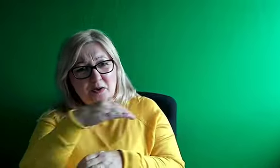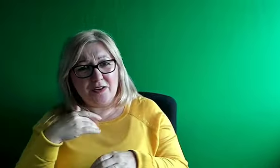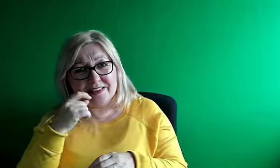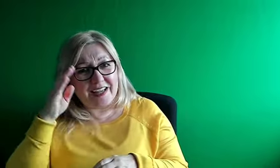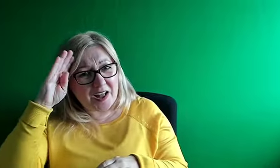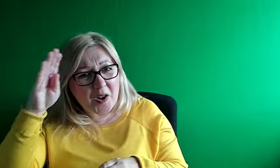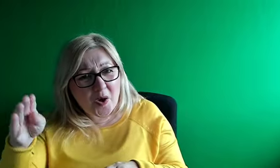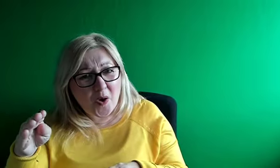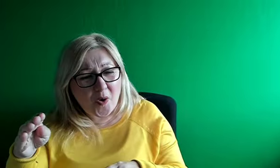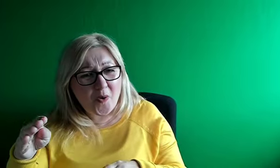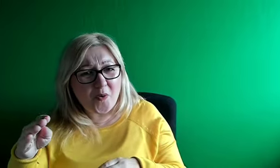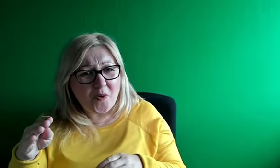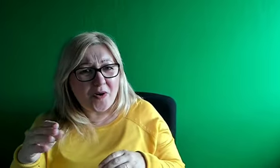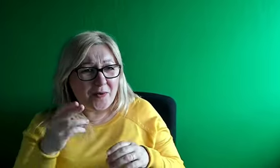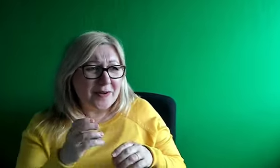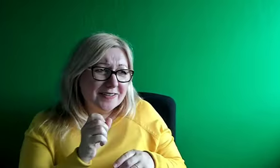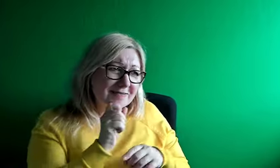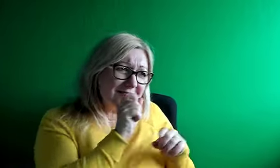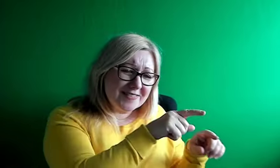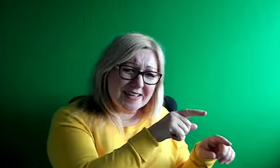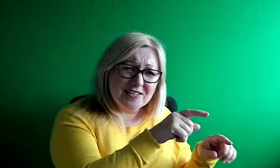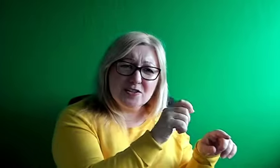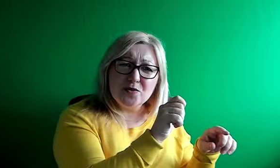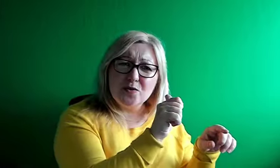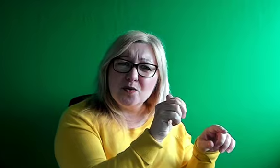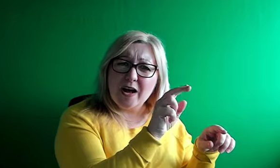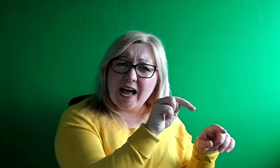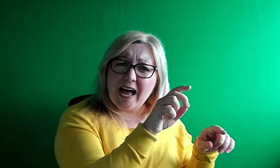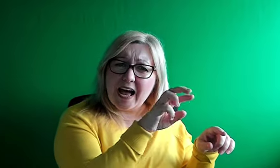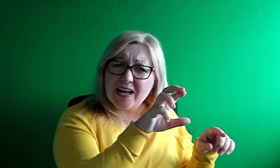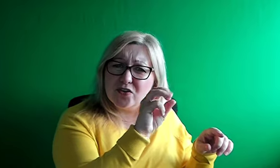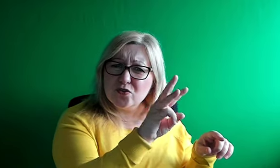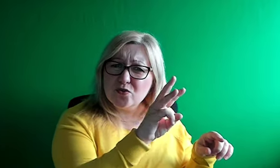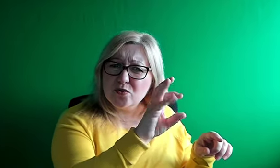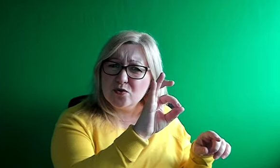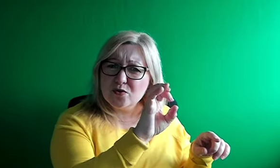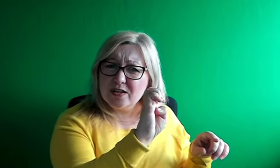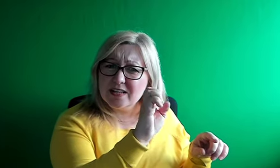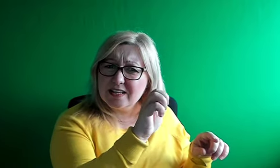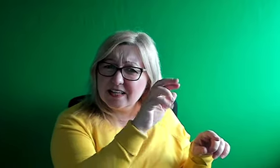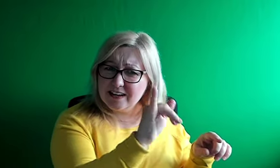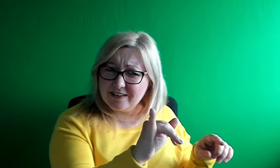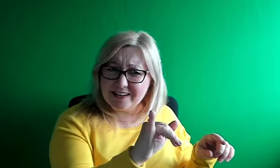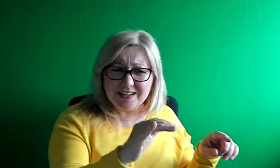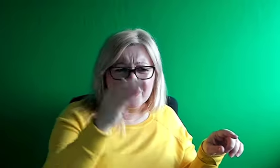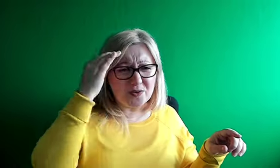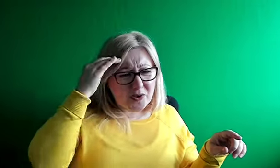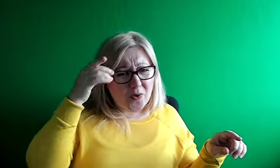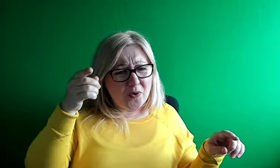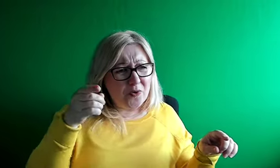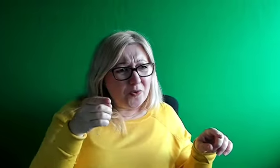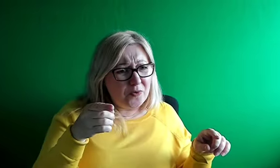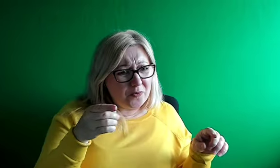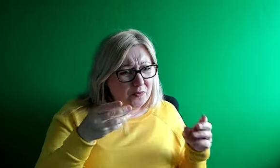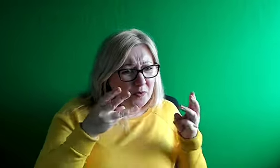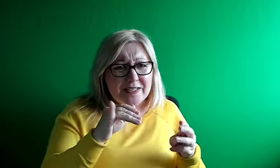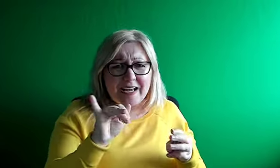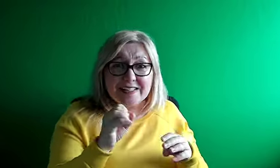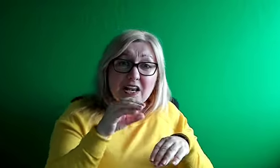curriculum, if you go to other countries, you know, children that are in sign language, as part of their curriculum, they know about the deaf community, they know about the comfort,